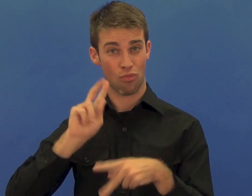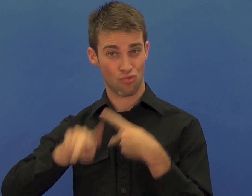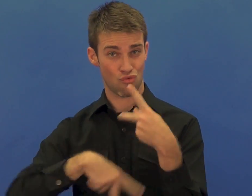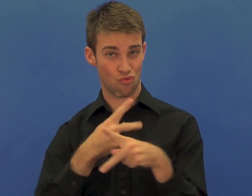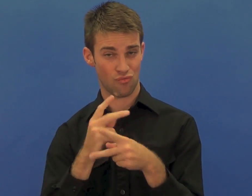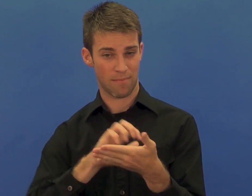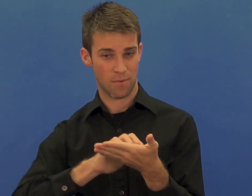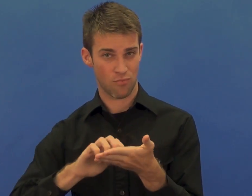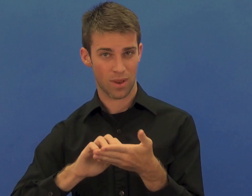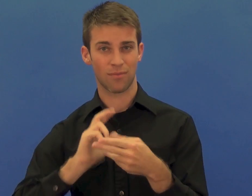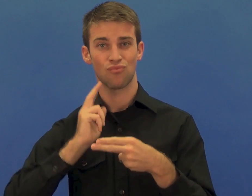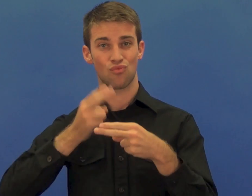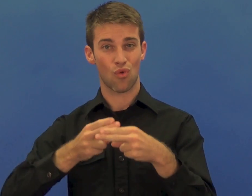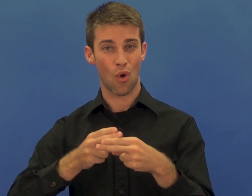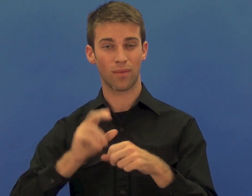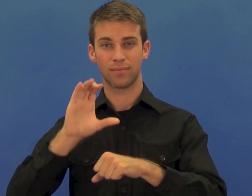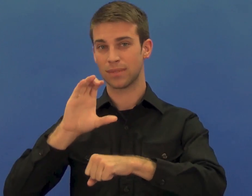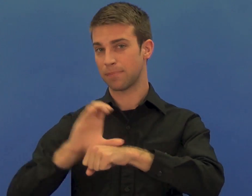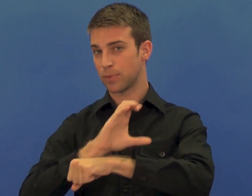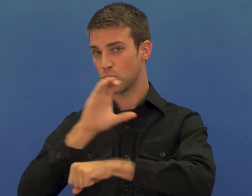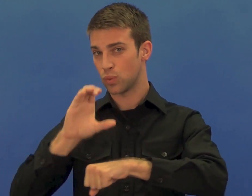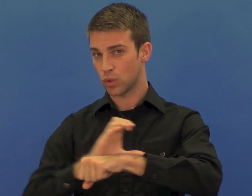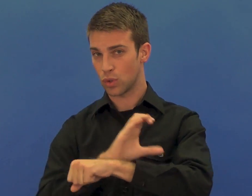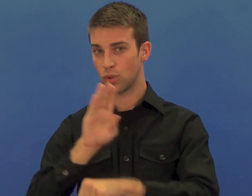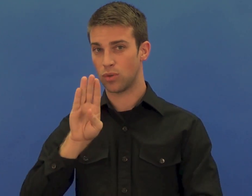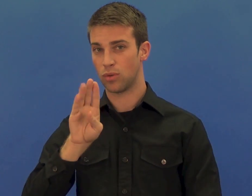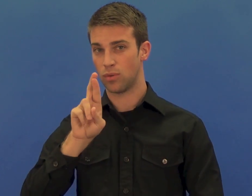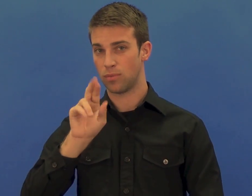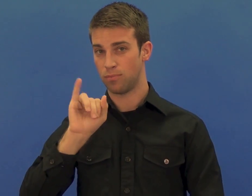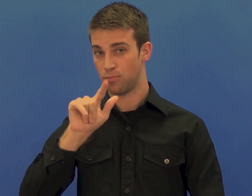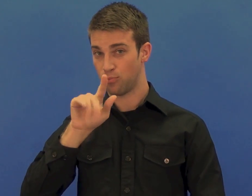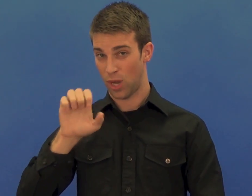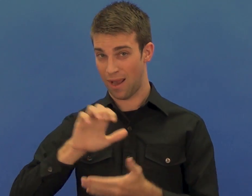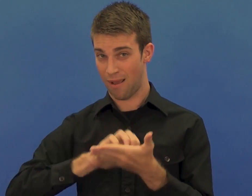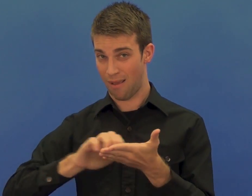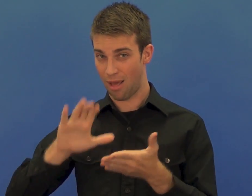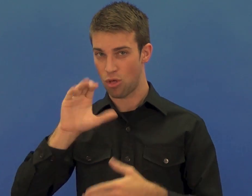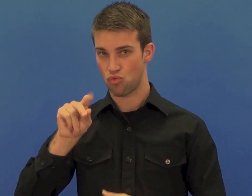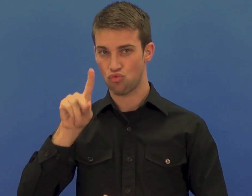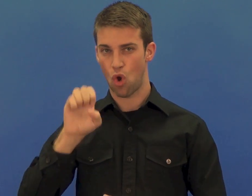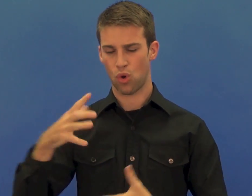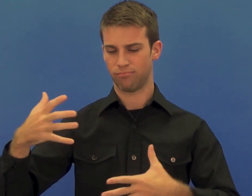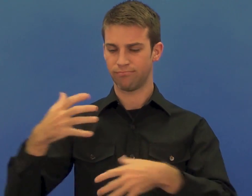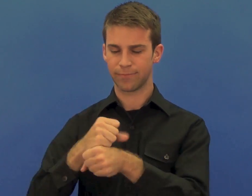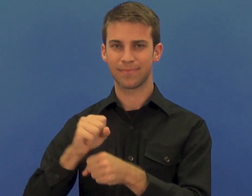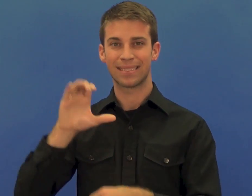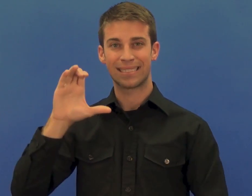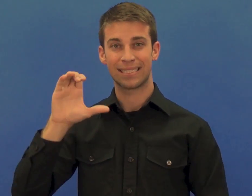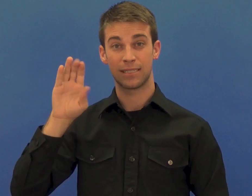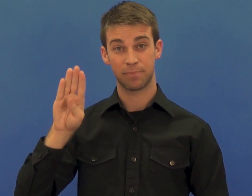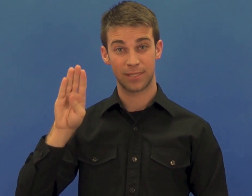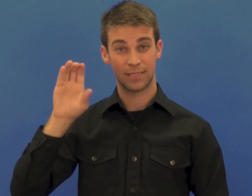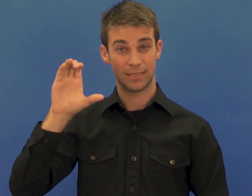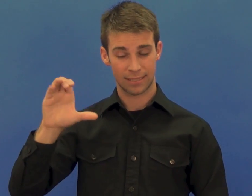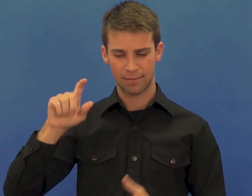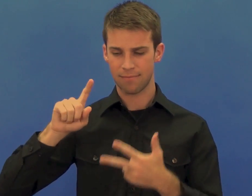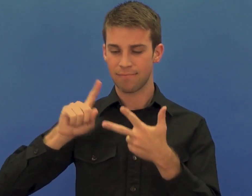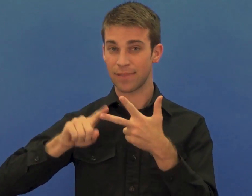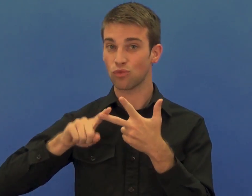The third type we'll talk about is computer Braille code Computer Braille code Signed CBC